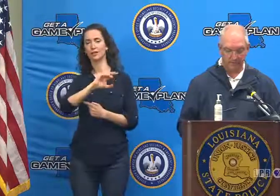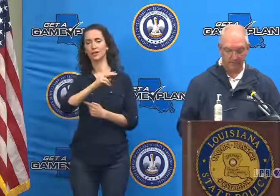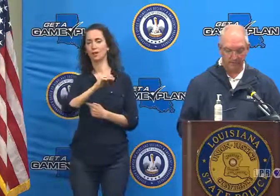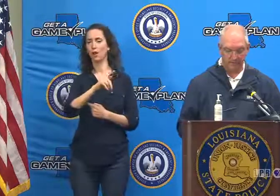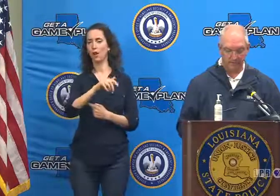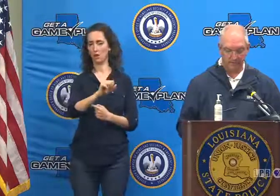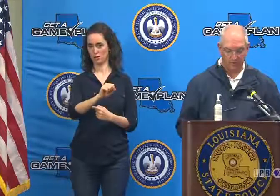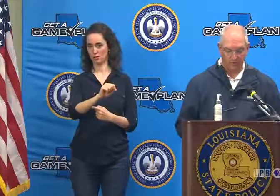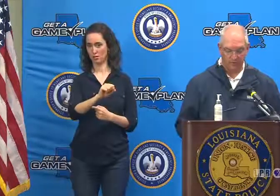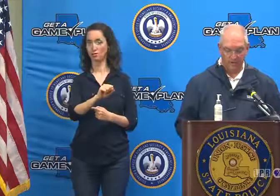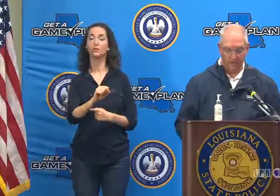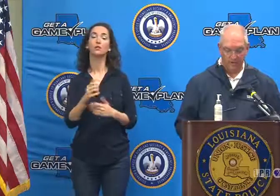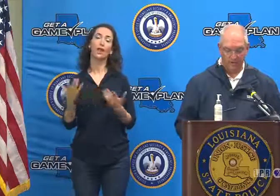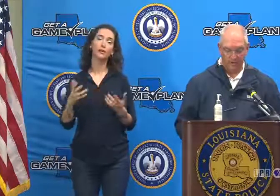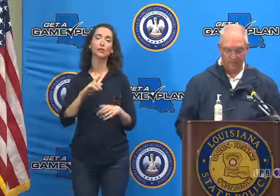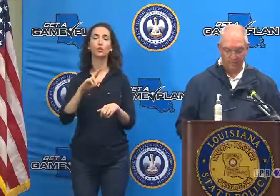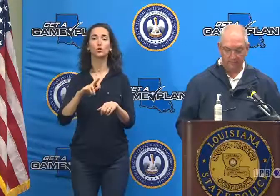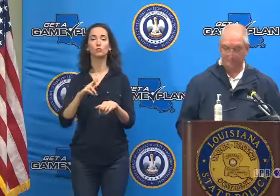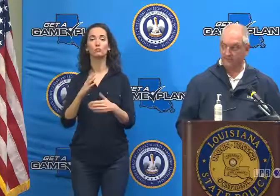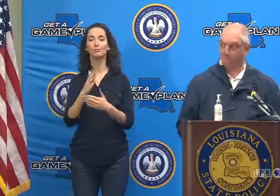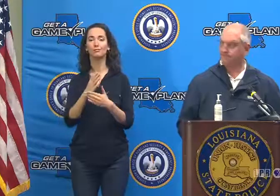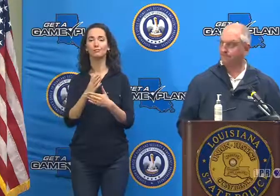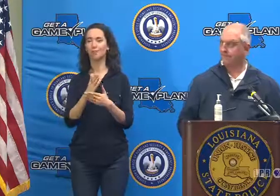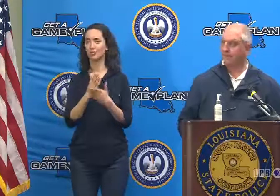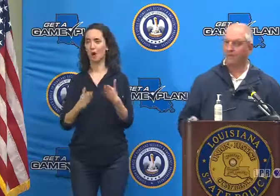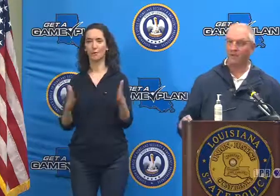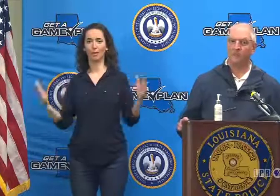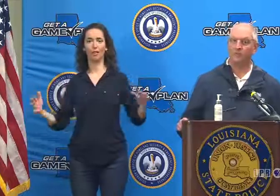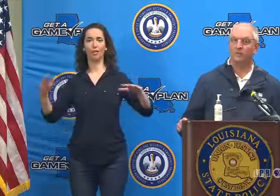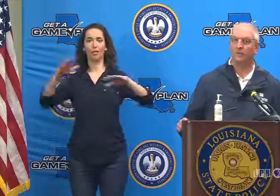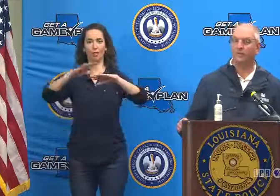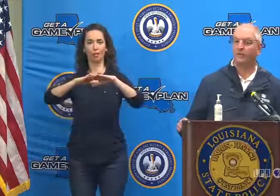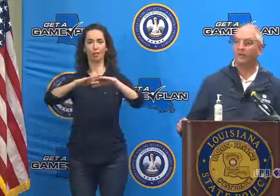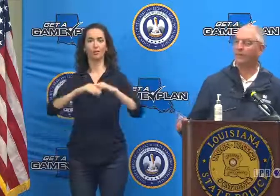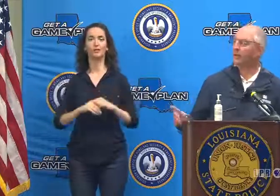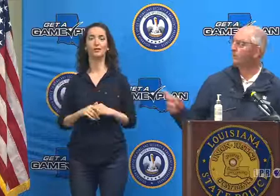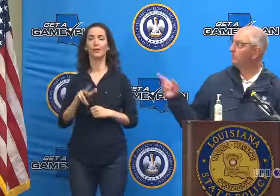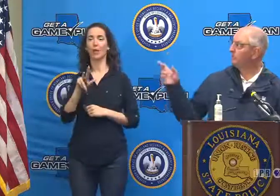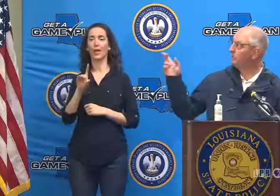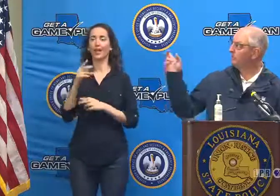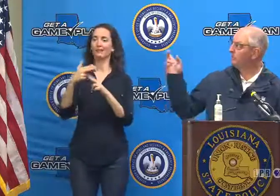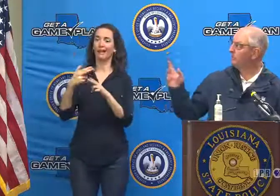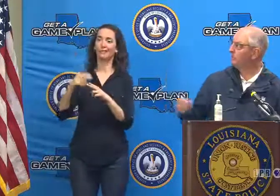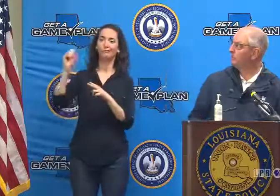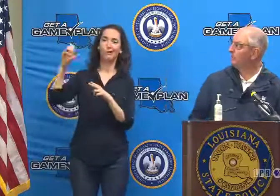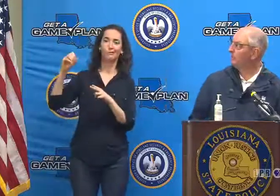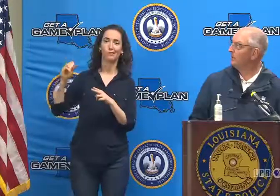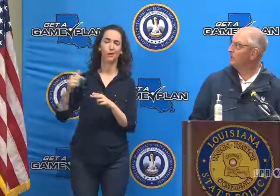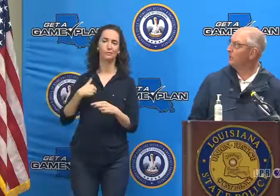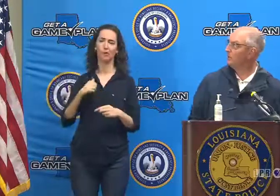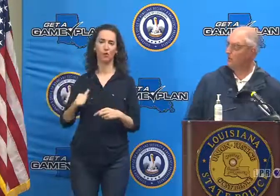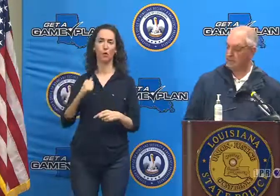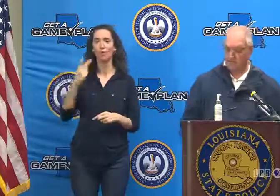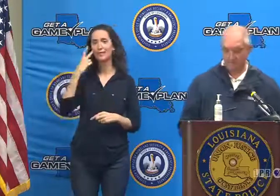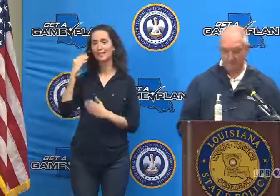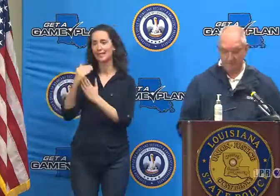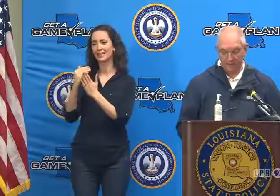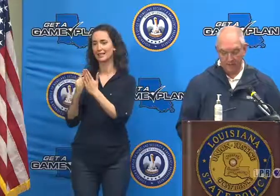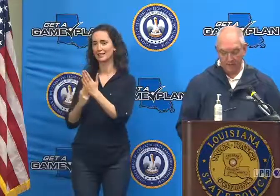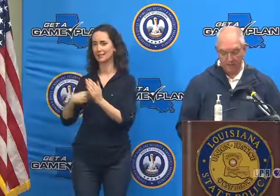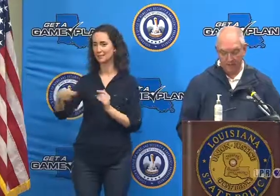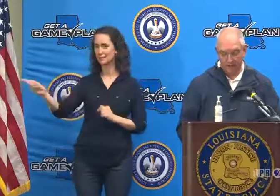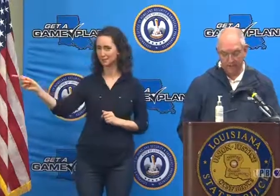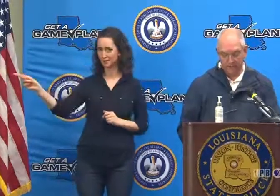the parishes are closed for both of these. And I'm not going to go over the 38 names, but you can see the 38